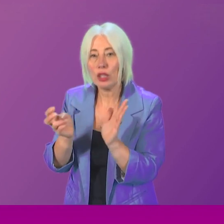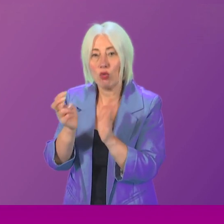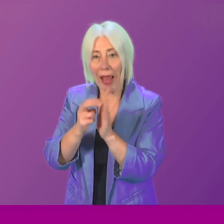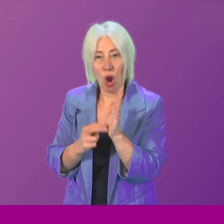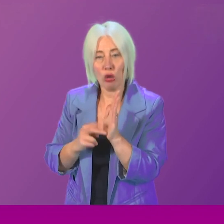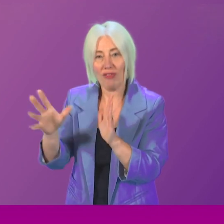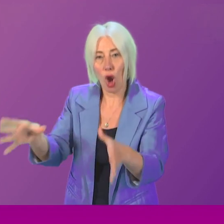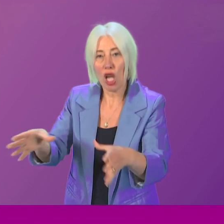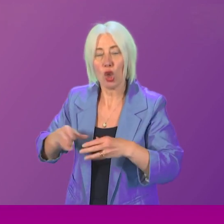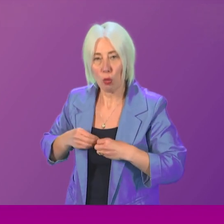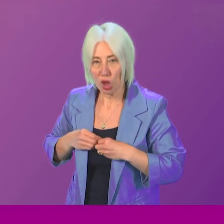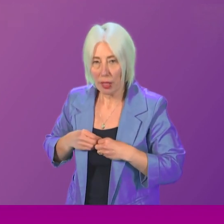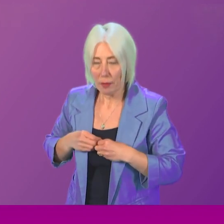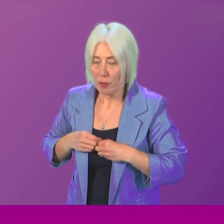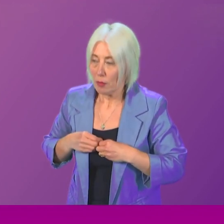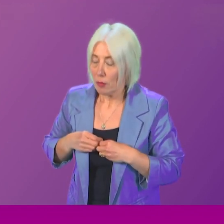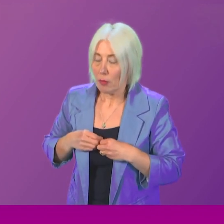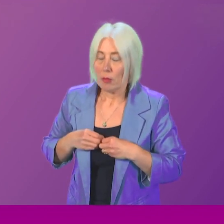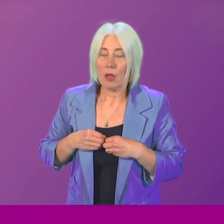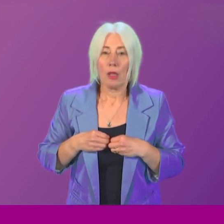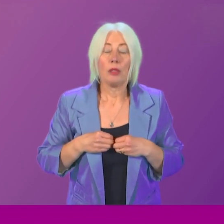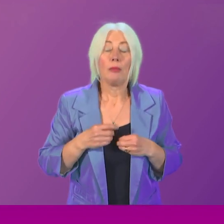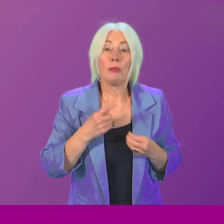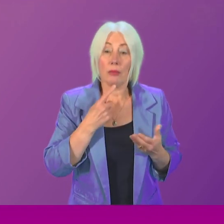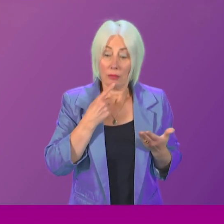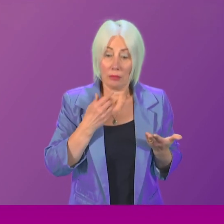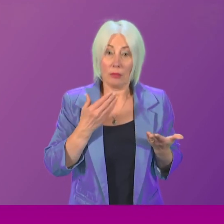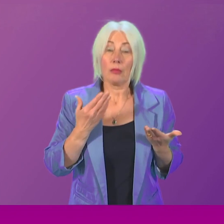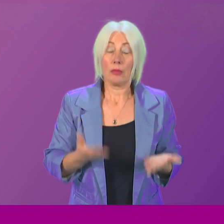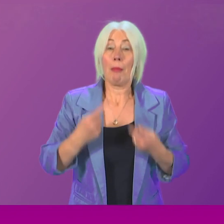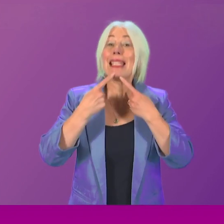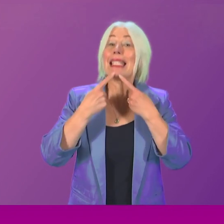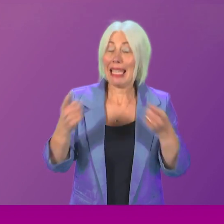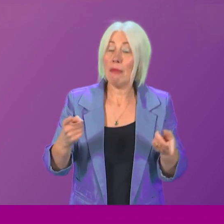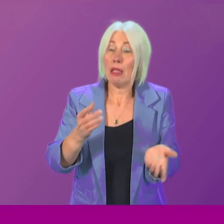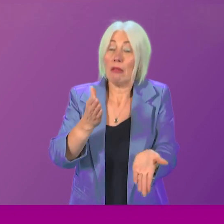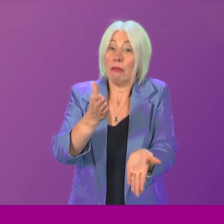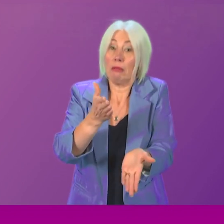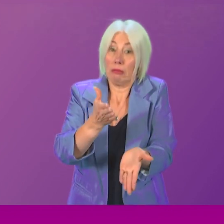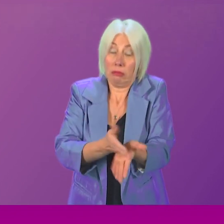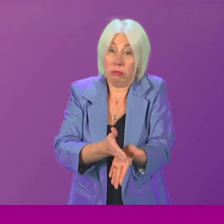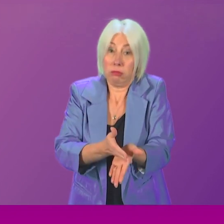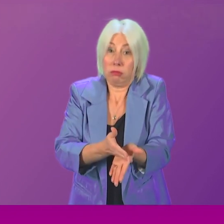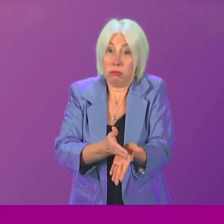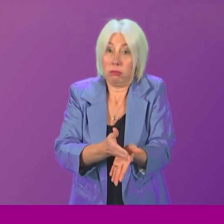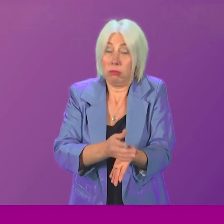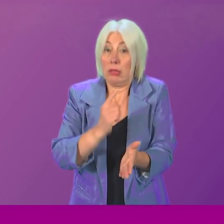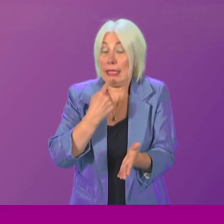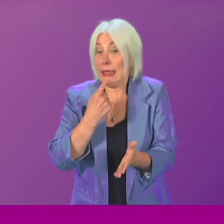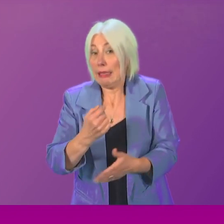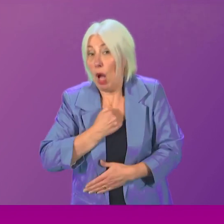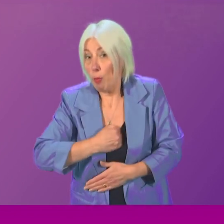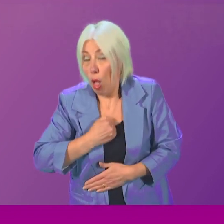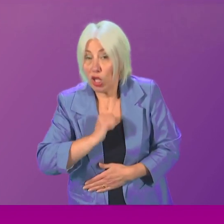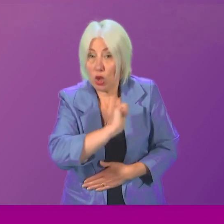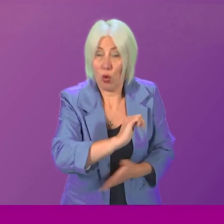Minister. Well, firstly, my statement today very deliberately and I think rightly directed an apology to